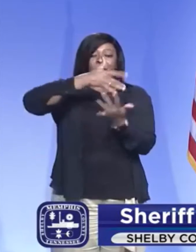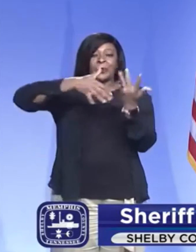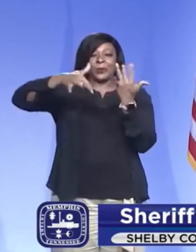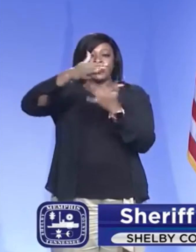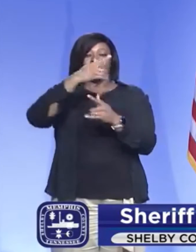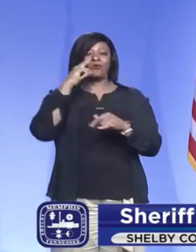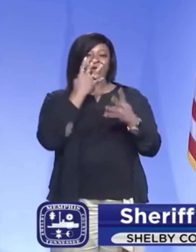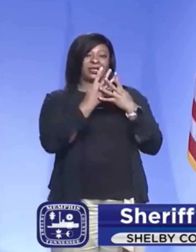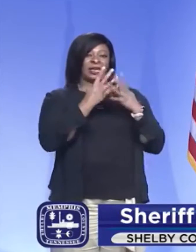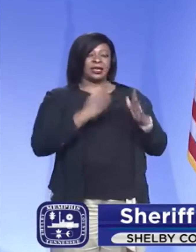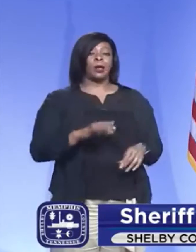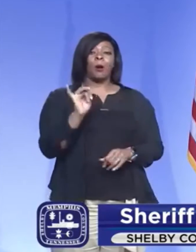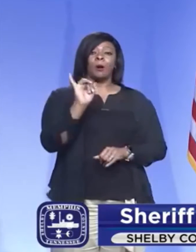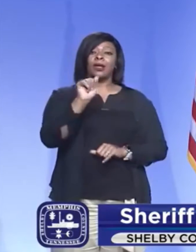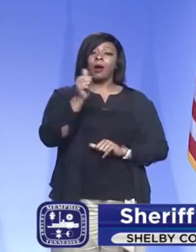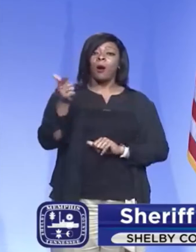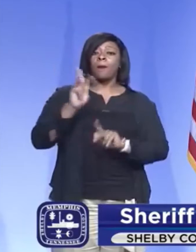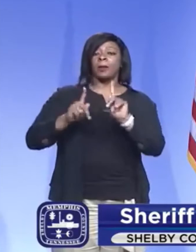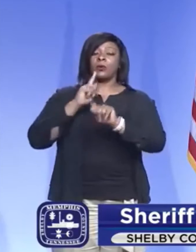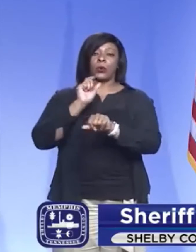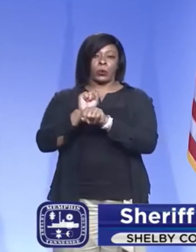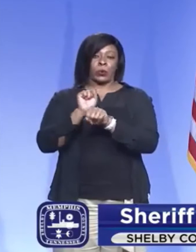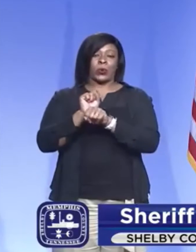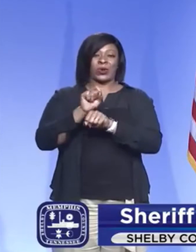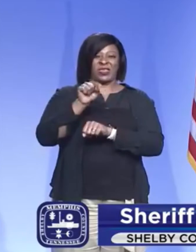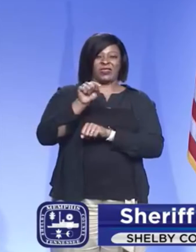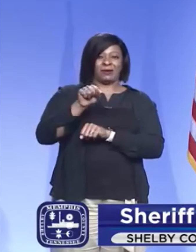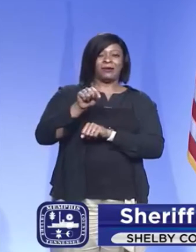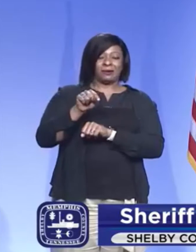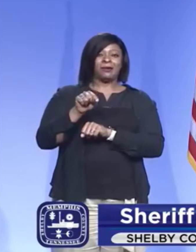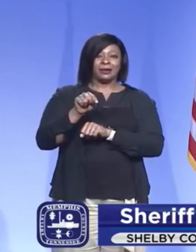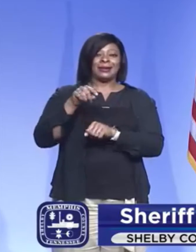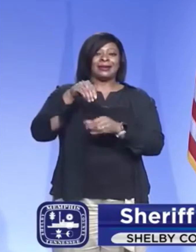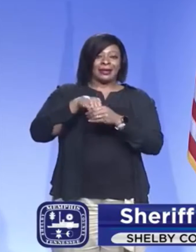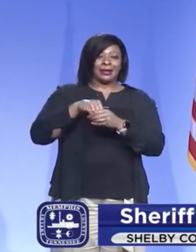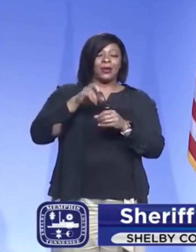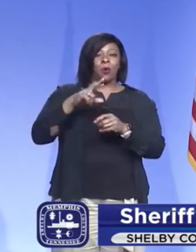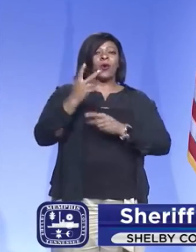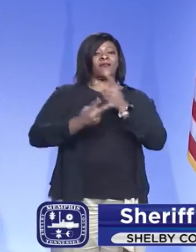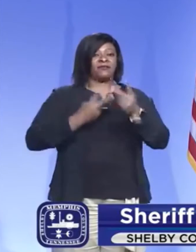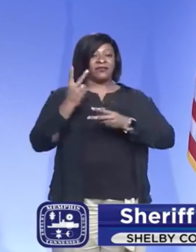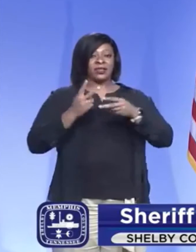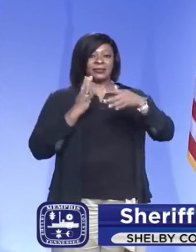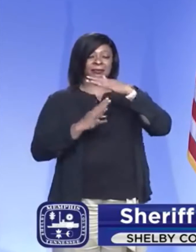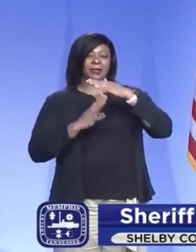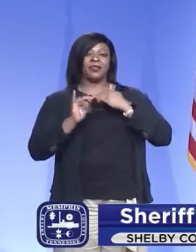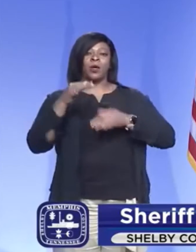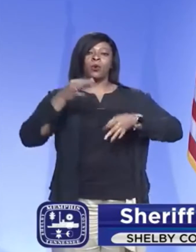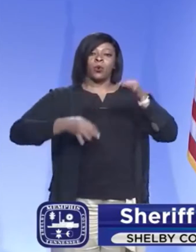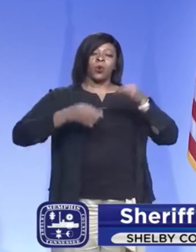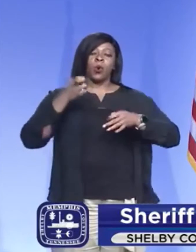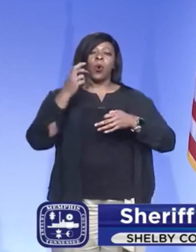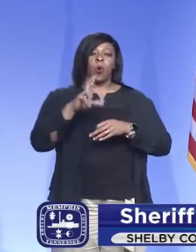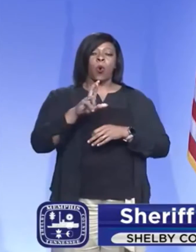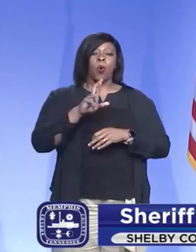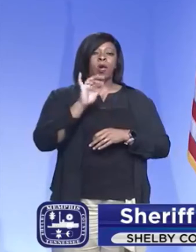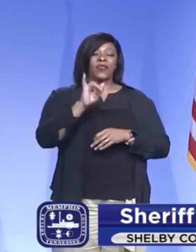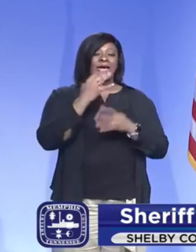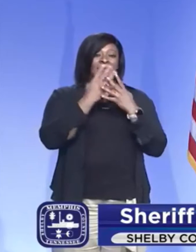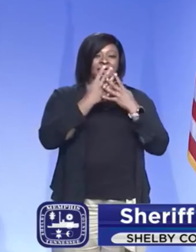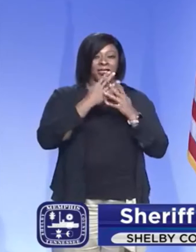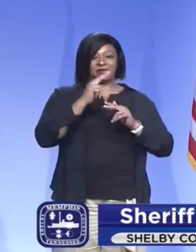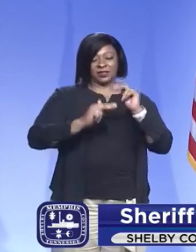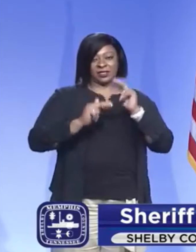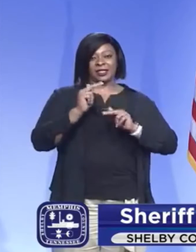detainees, as well as everyone else who works in or visits the courthouse or the detention facilities.